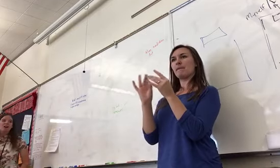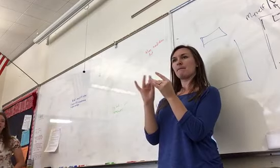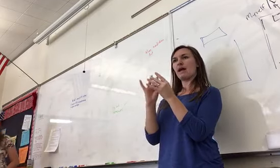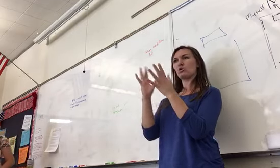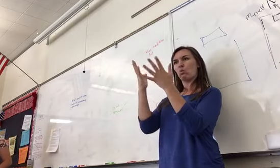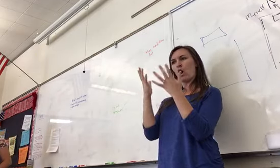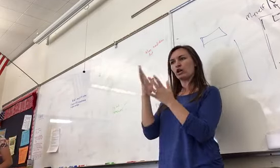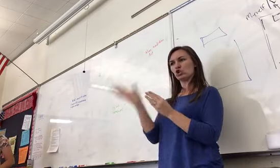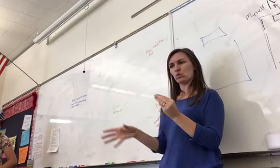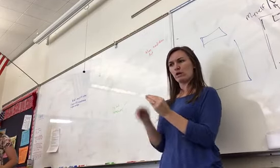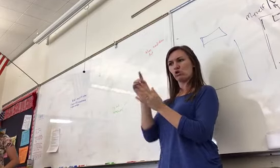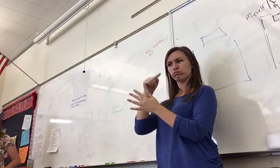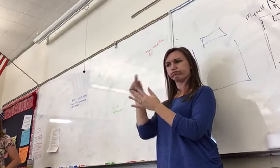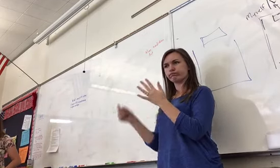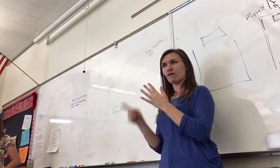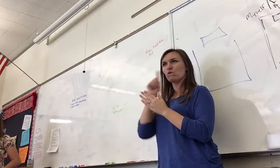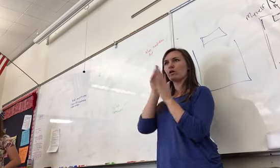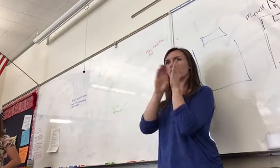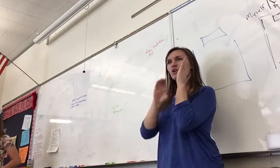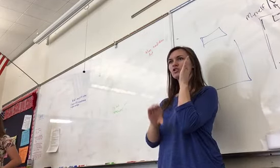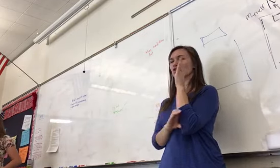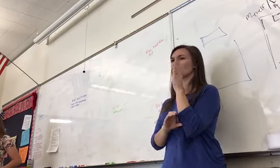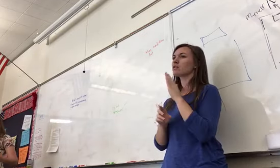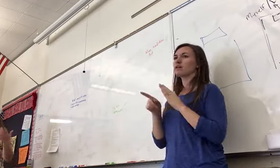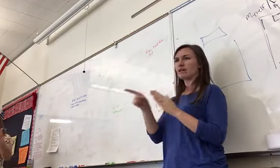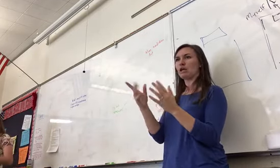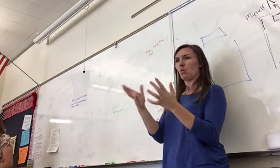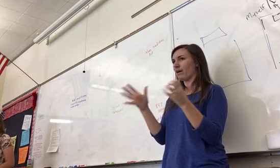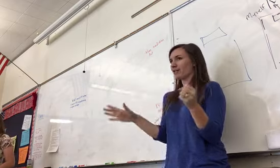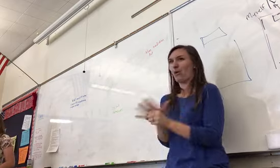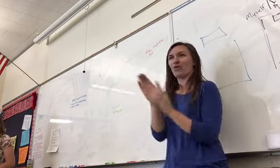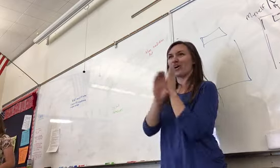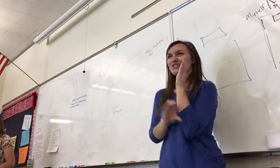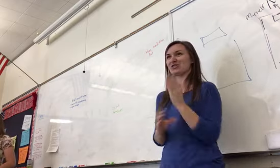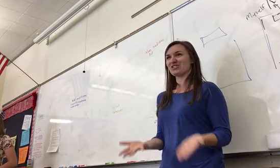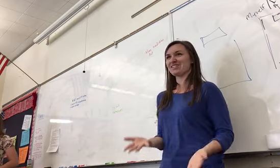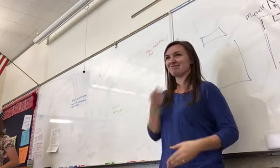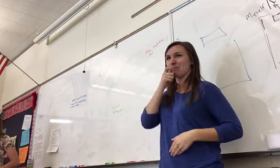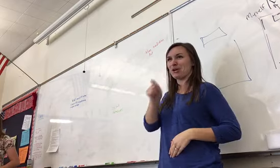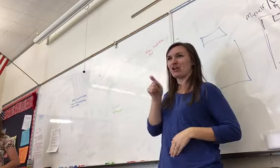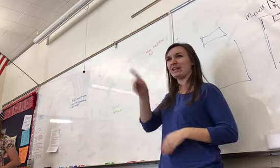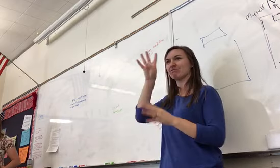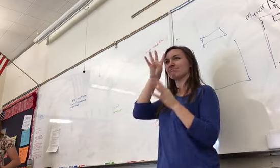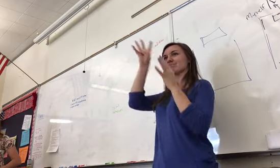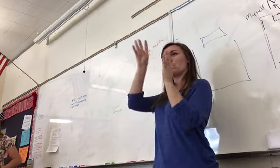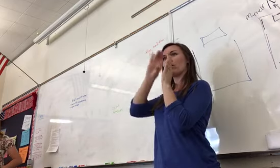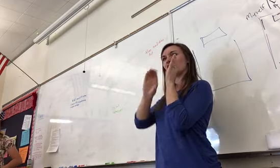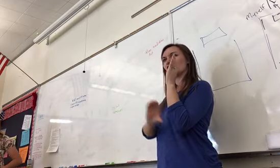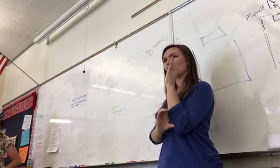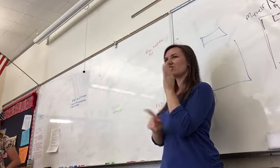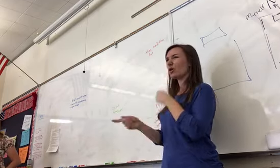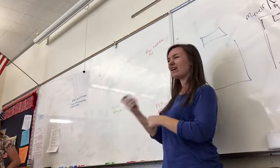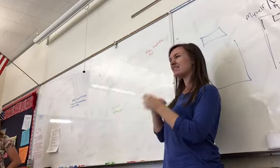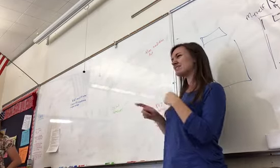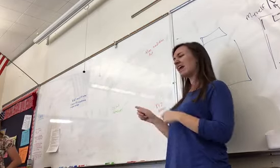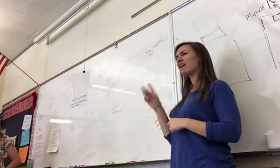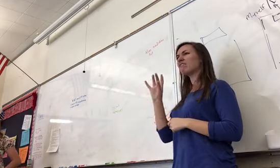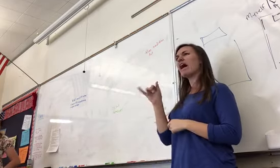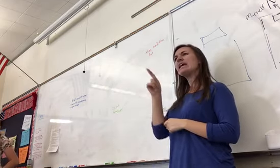James Madison campaigned for the entire constitution. I think instead, what I would do instead of that is the major